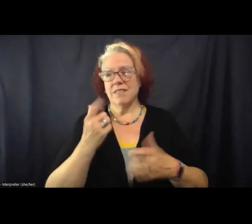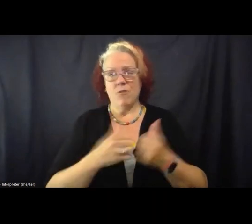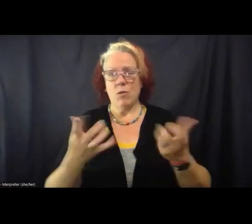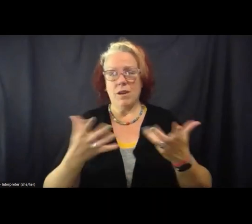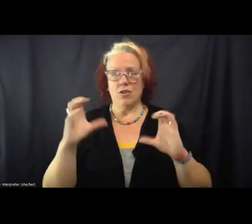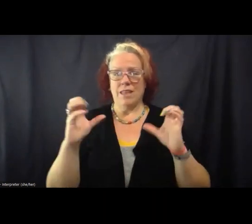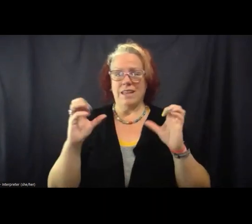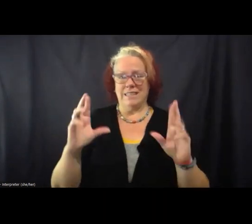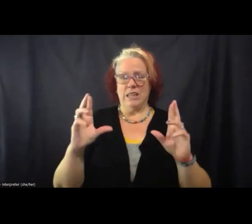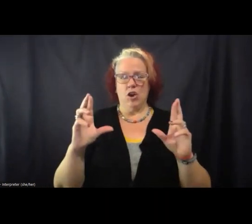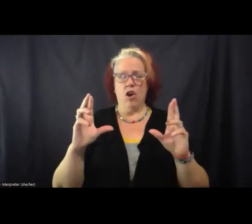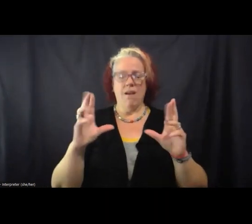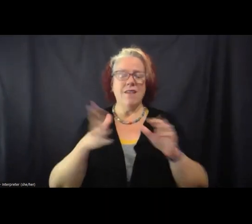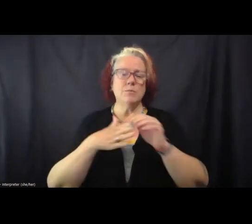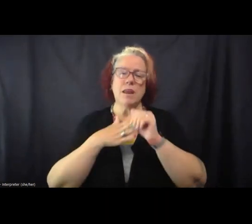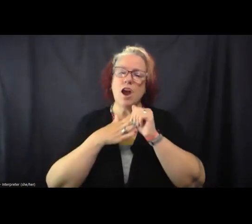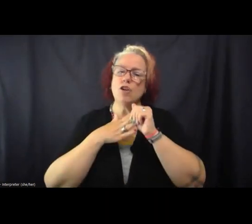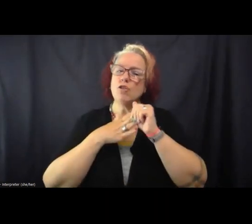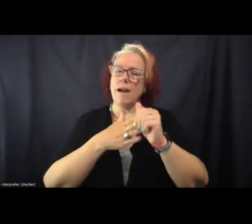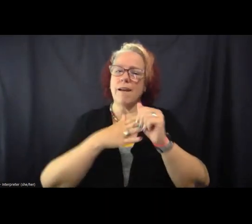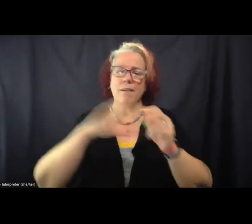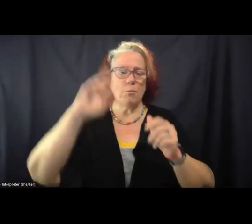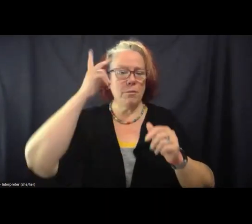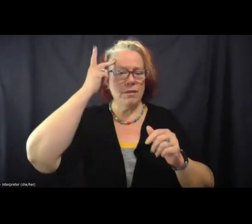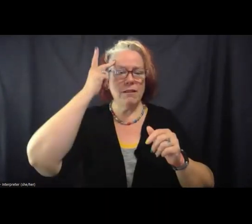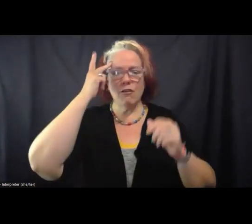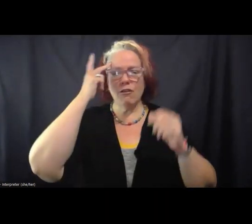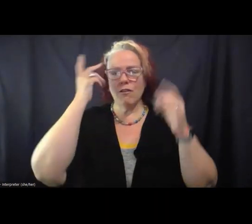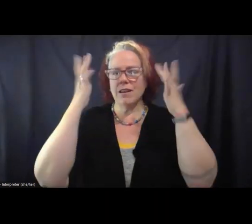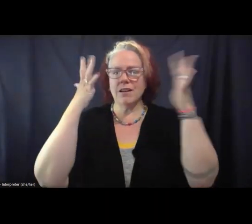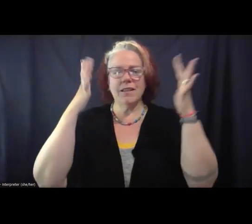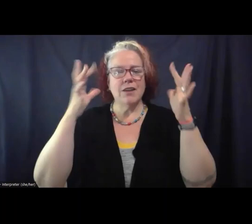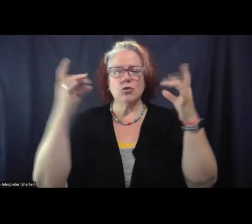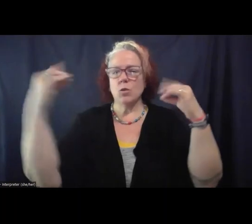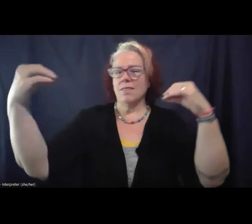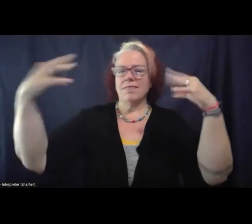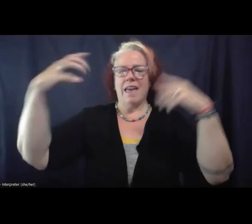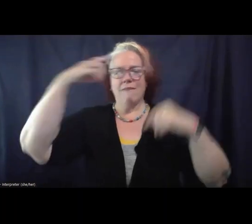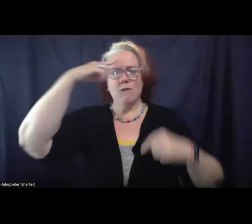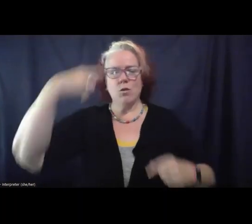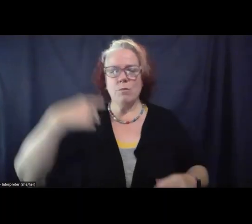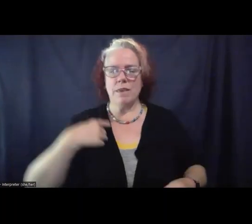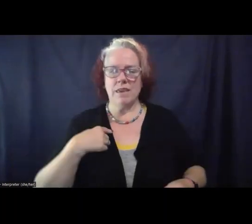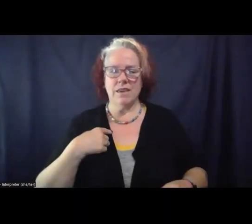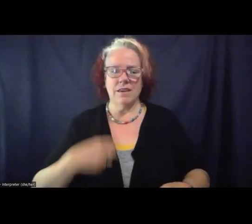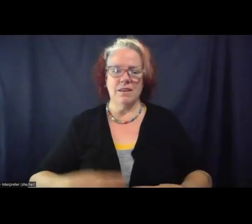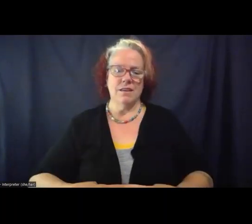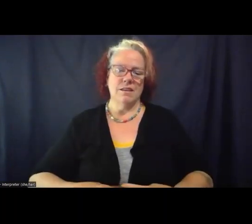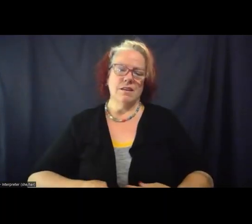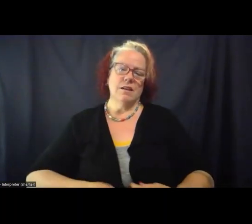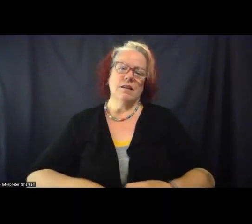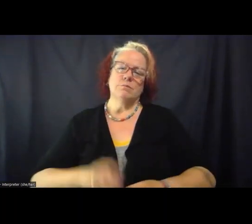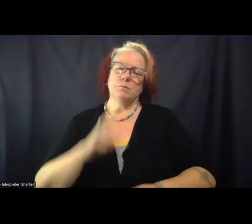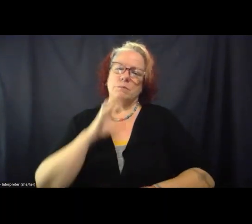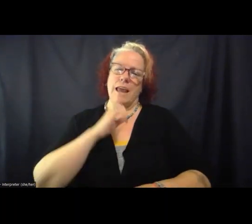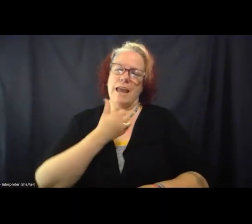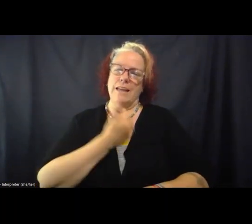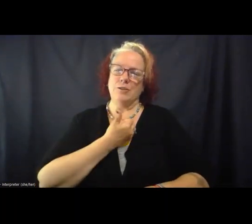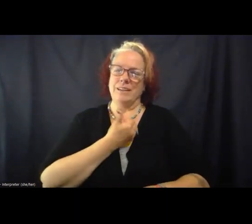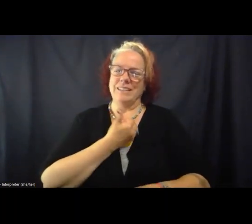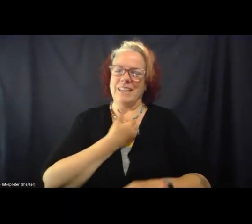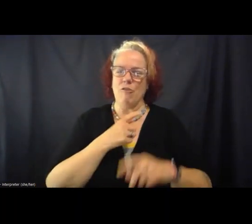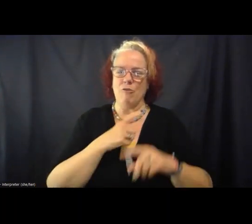has been a guiding political and intellectual life for me for, I mean, I'm gonna age myself here, but